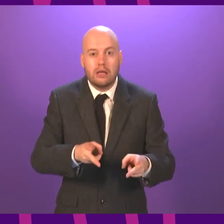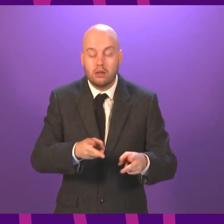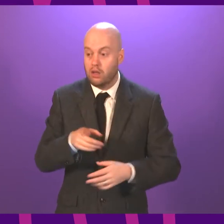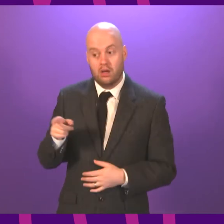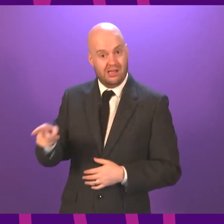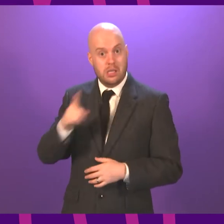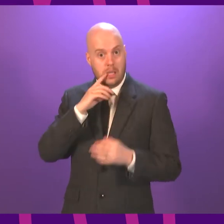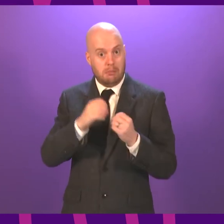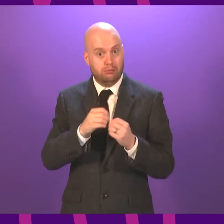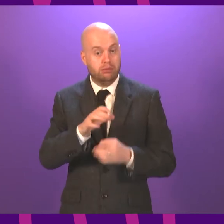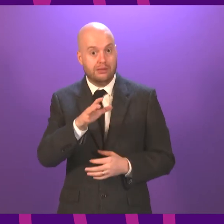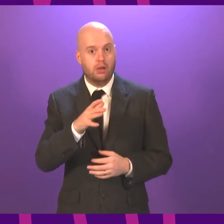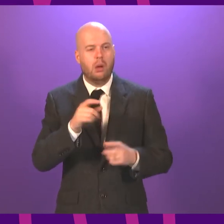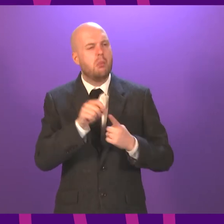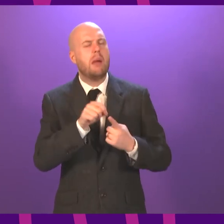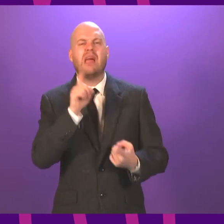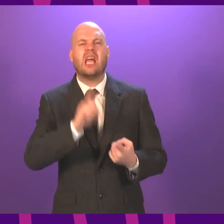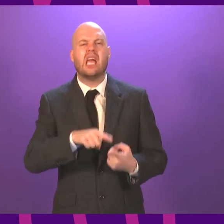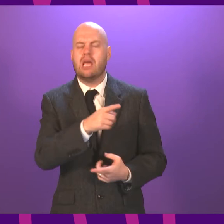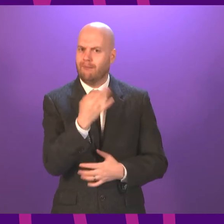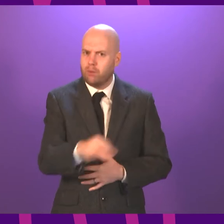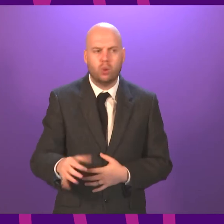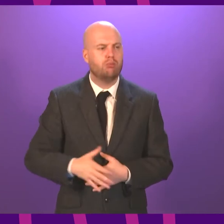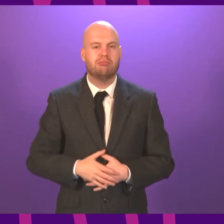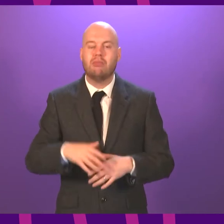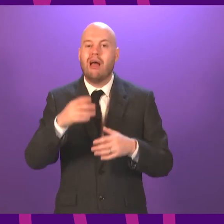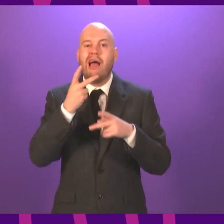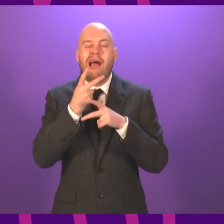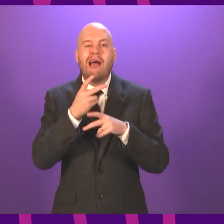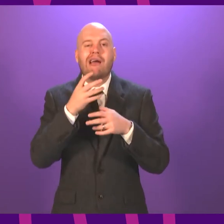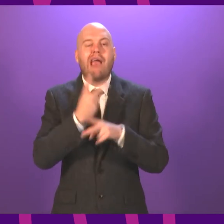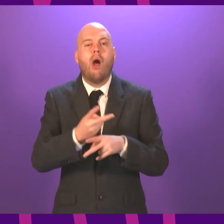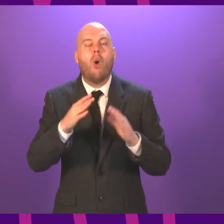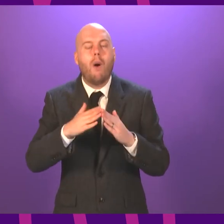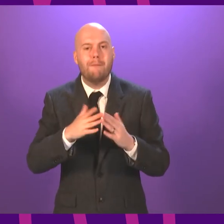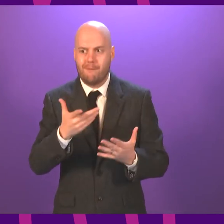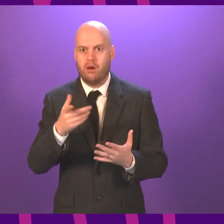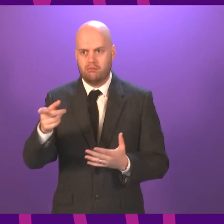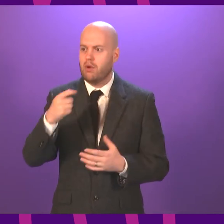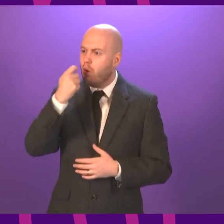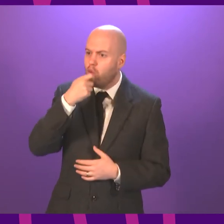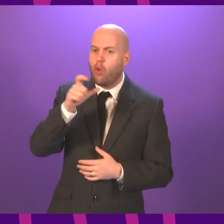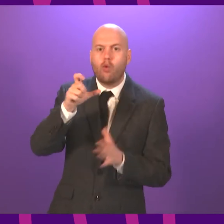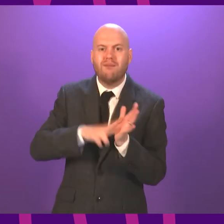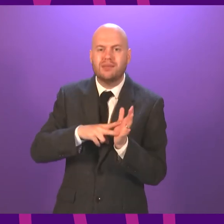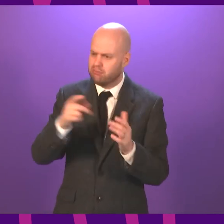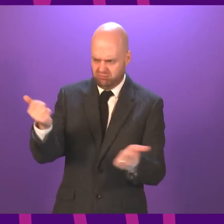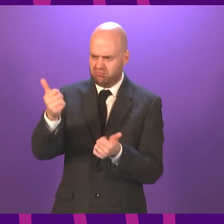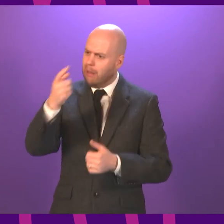into care homes, and inconsistent and delayed decision-making. Last week, at first minister's questions, the first minister was rightly